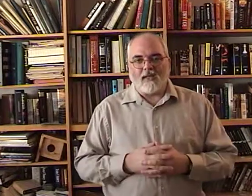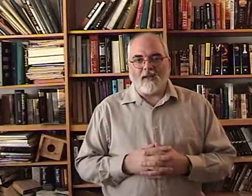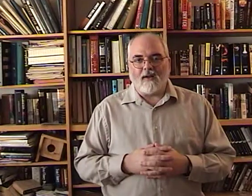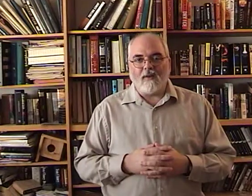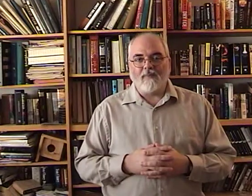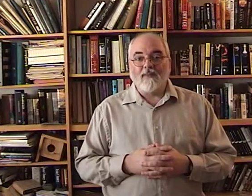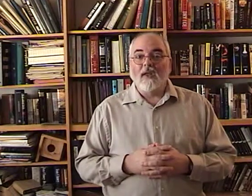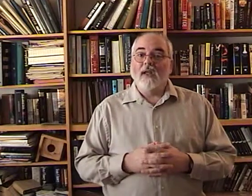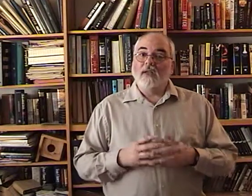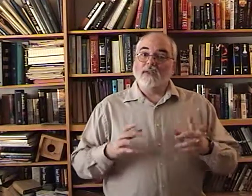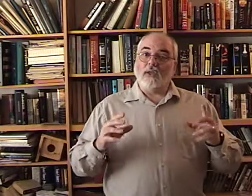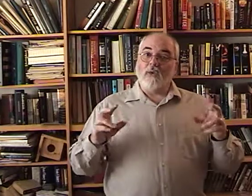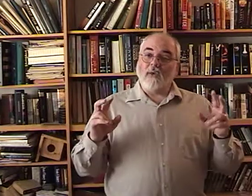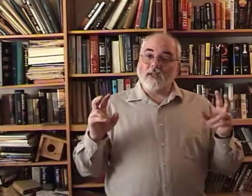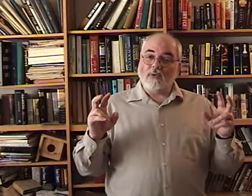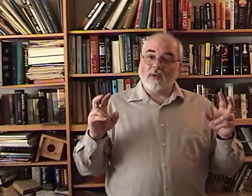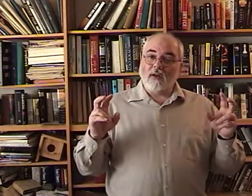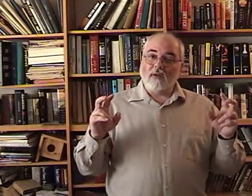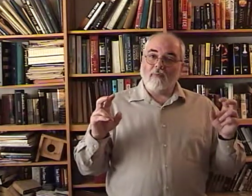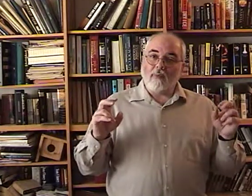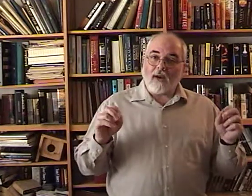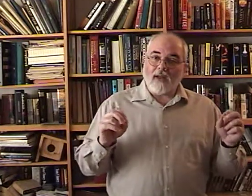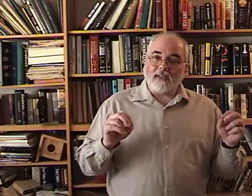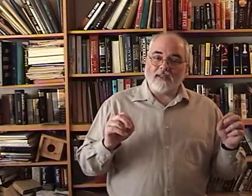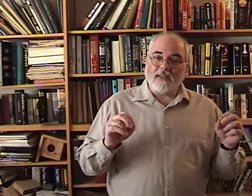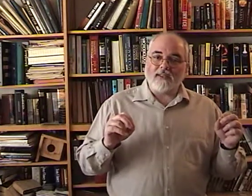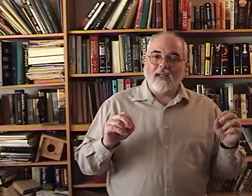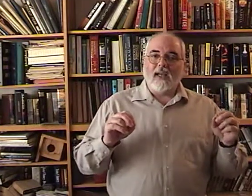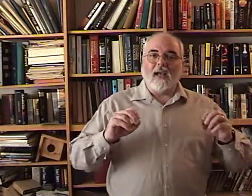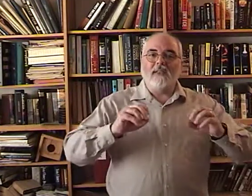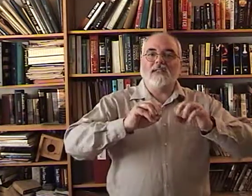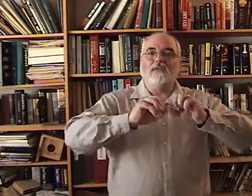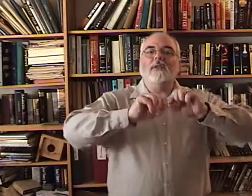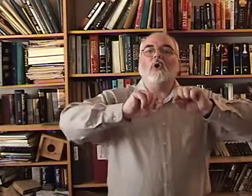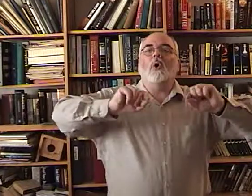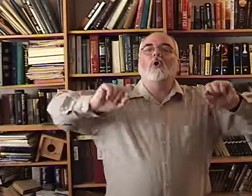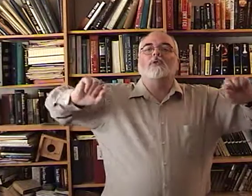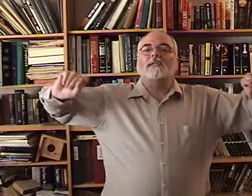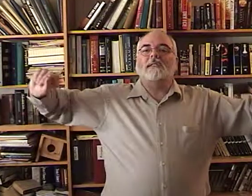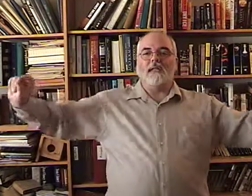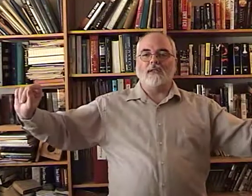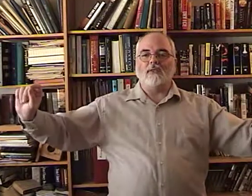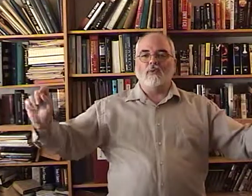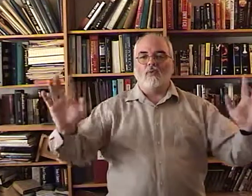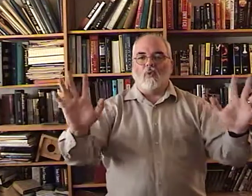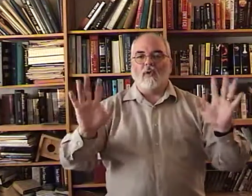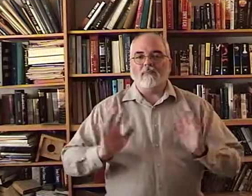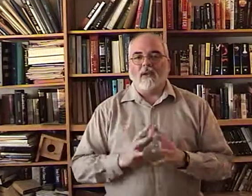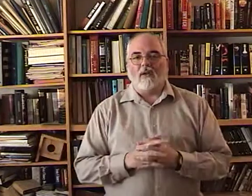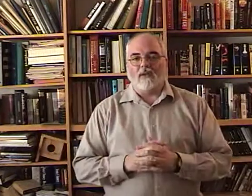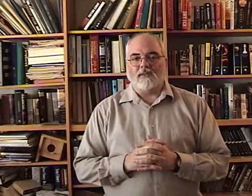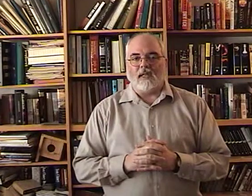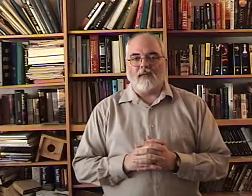say there? So let's practice this as if this whole sentence was one big long sign.